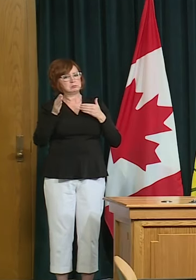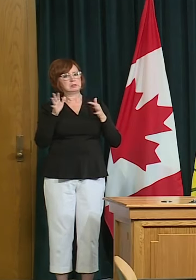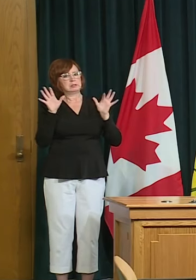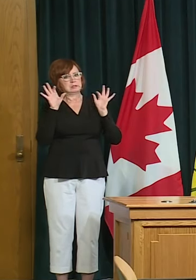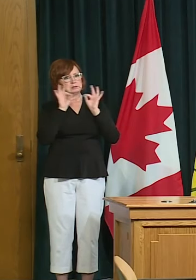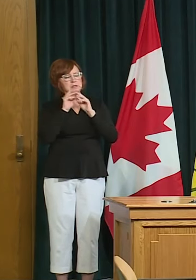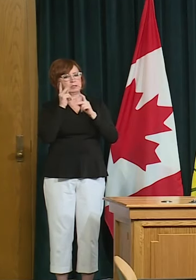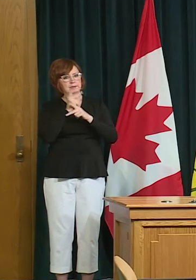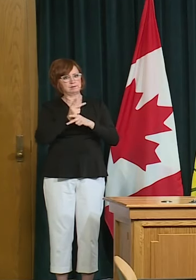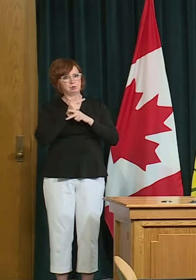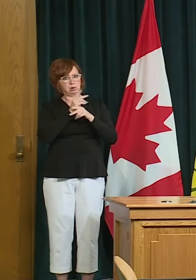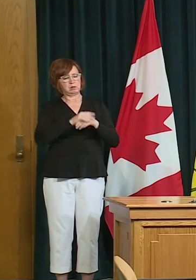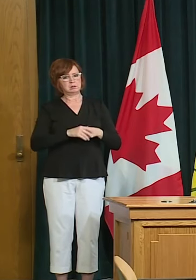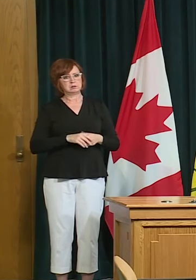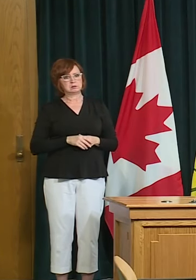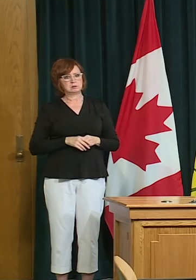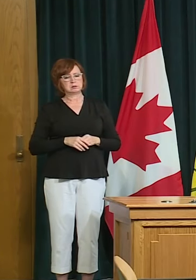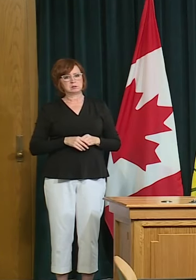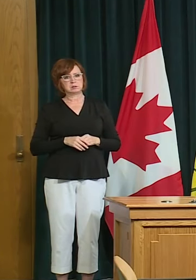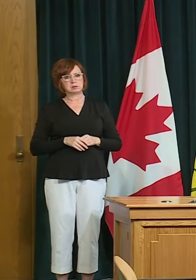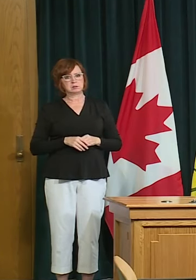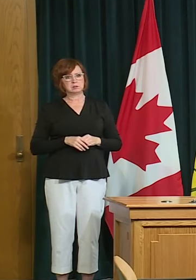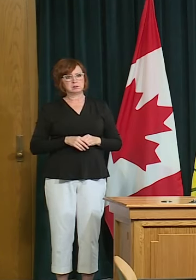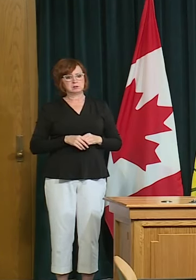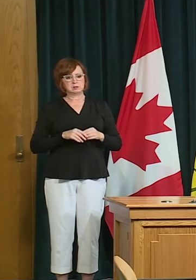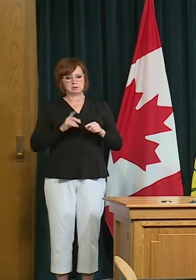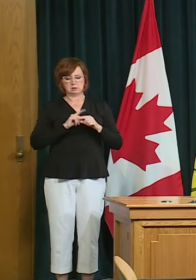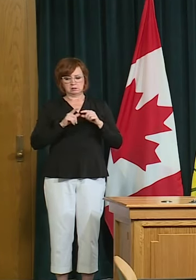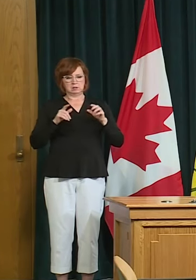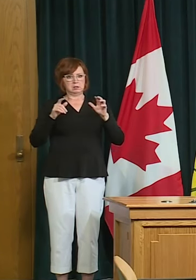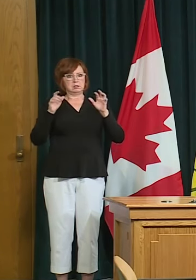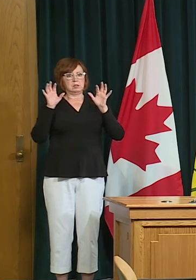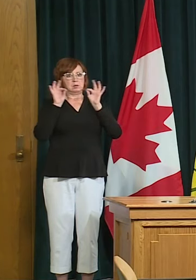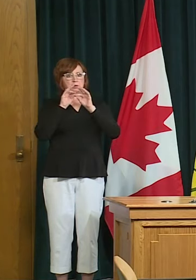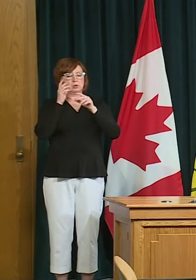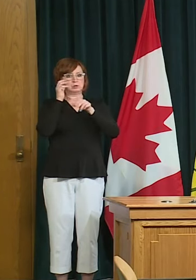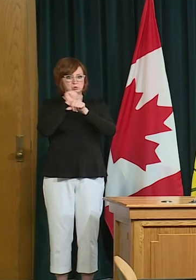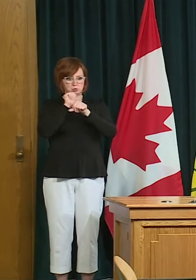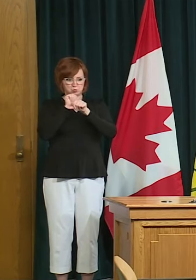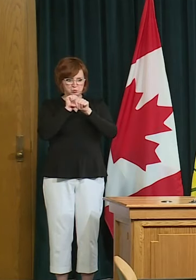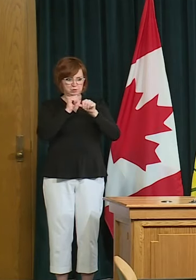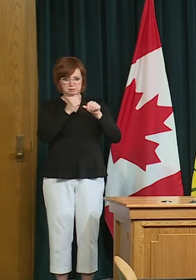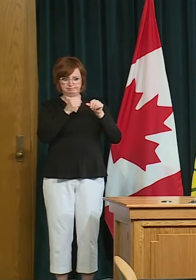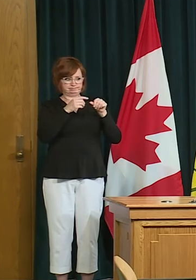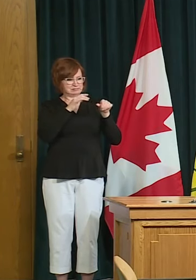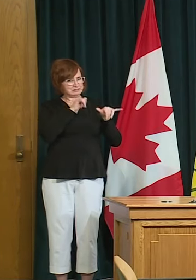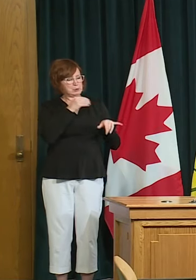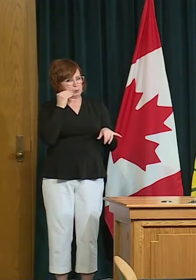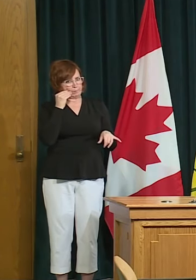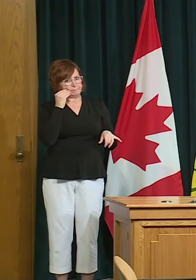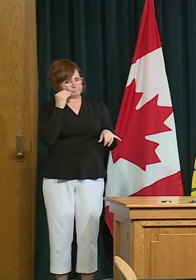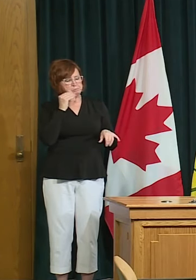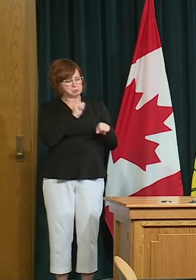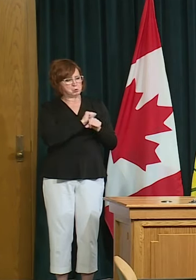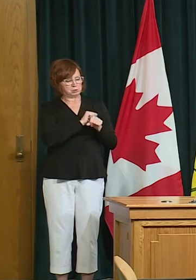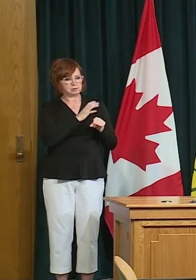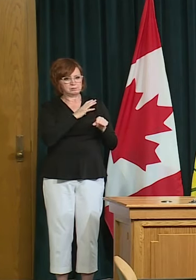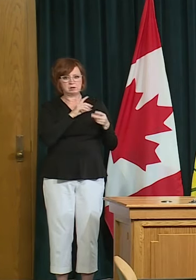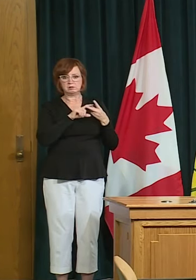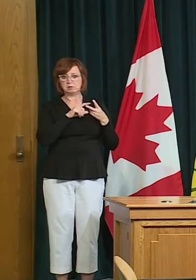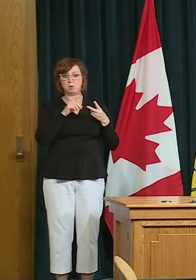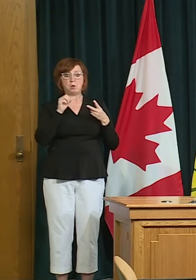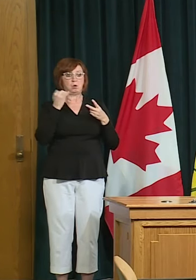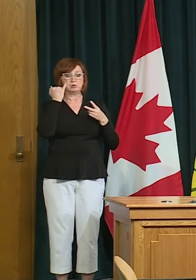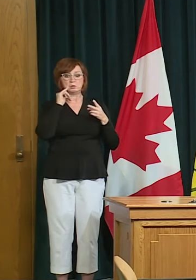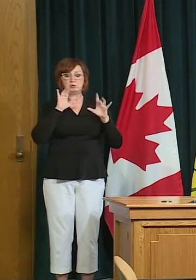if not many employees may continue to work remotely with that's productive some may have to go back to work but behave very differently in terms